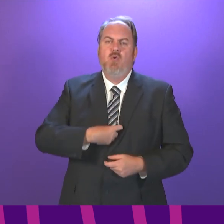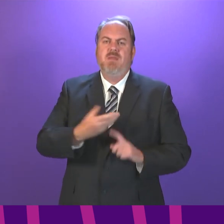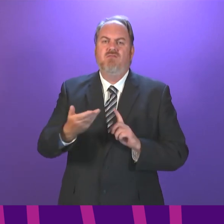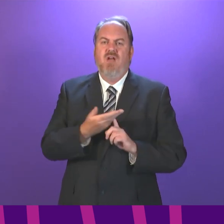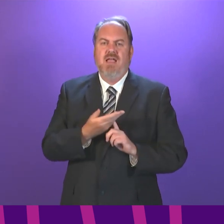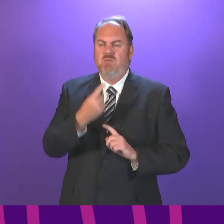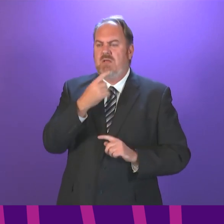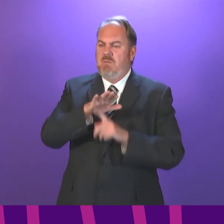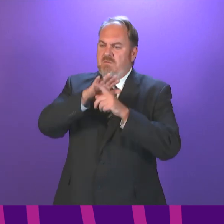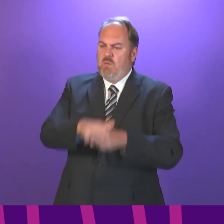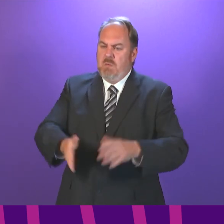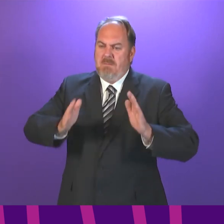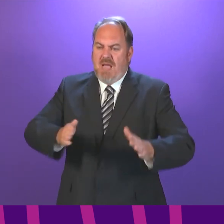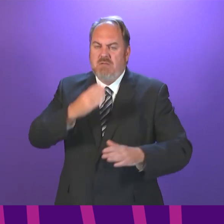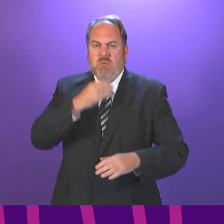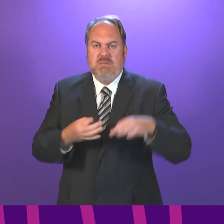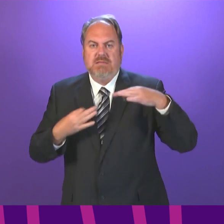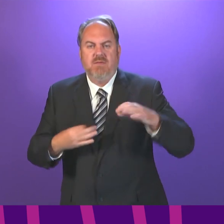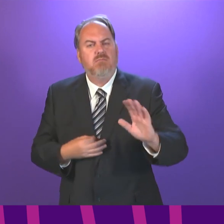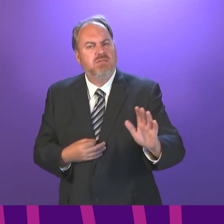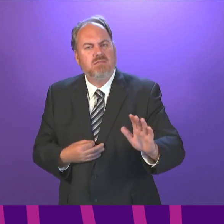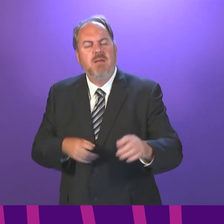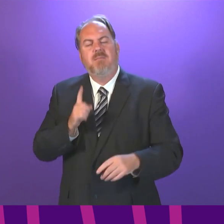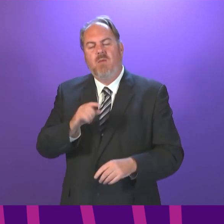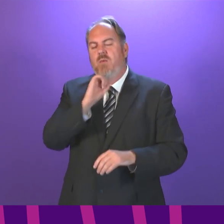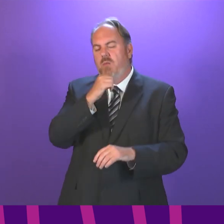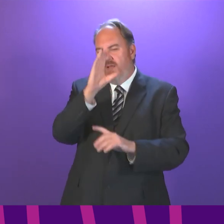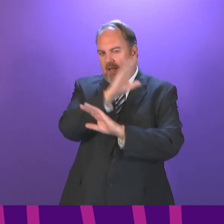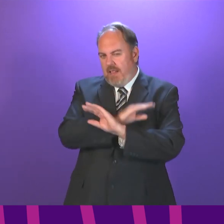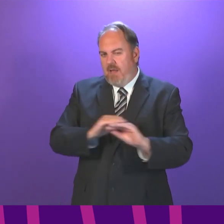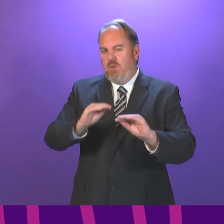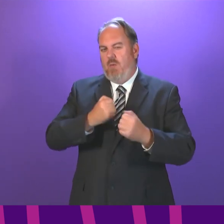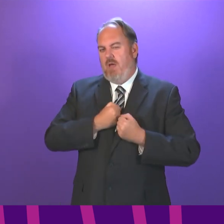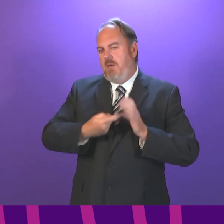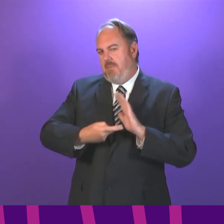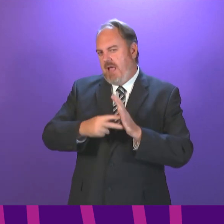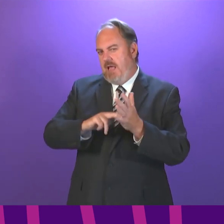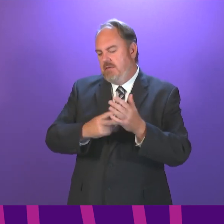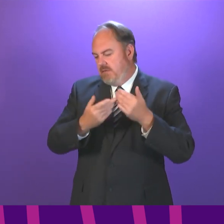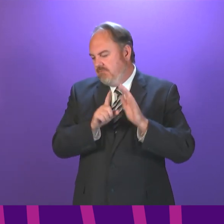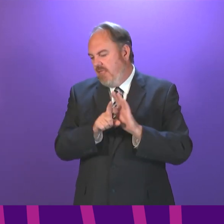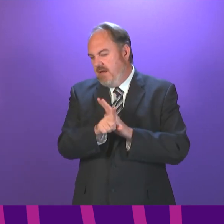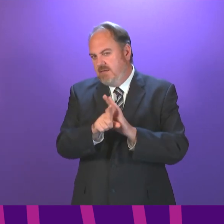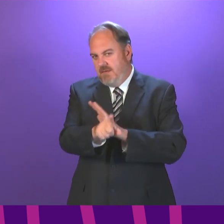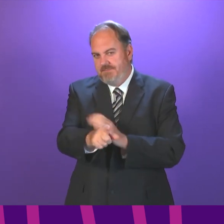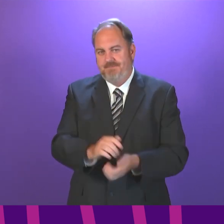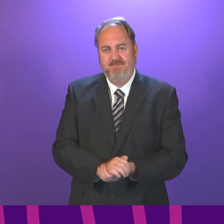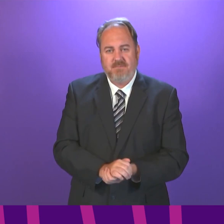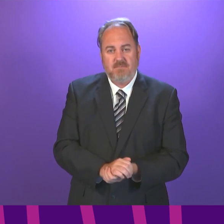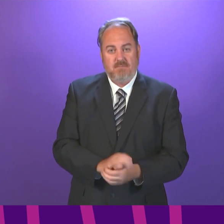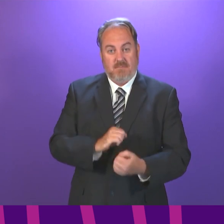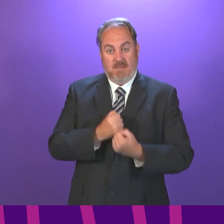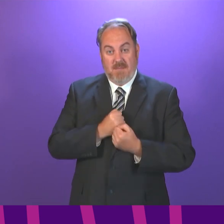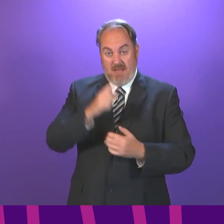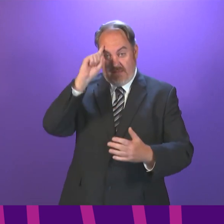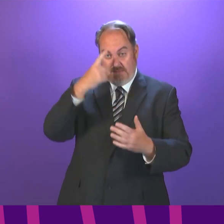certification. We will keep members updated and consulted on our thinking on this issue. The decisions I am